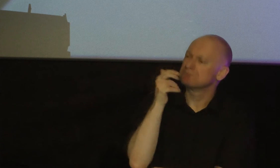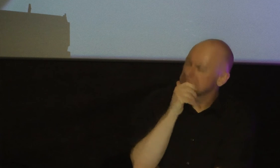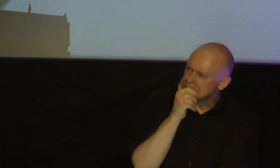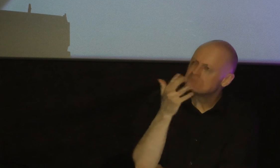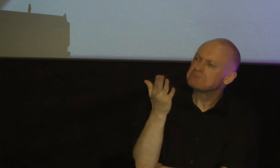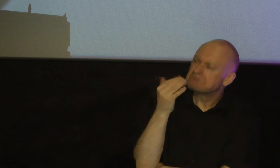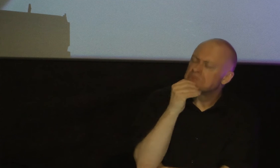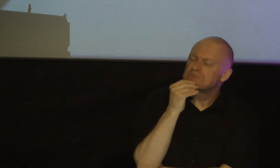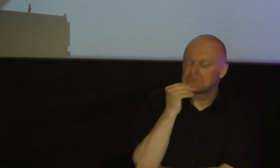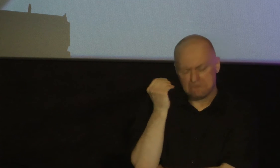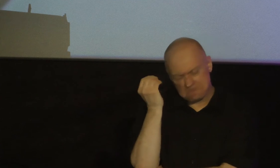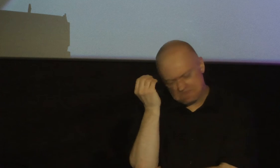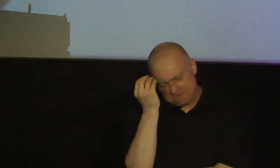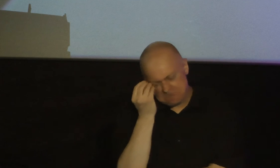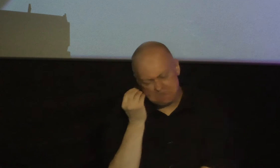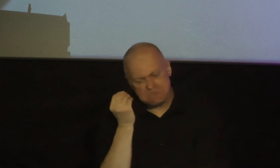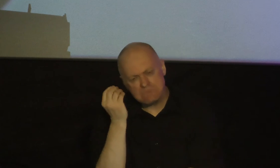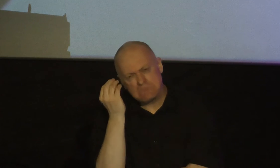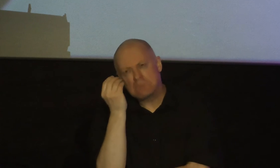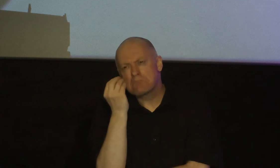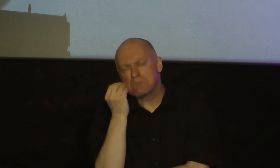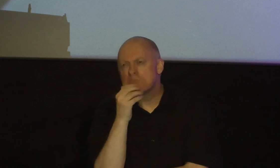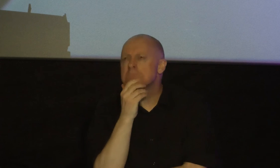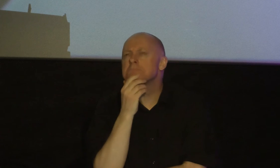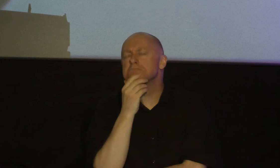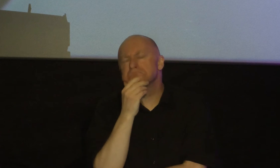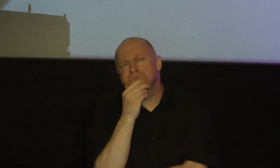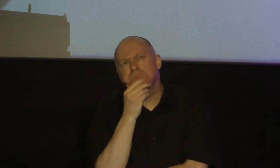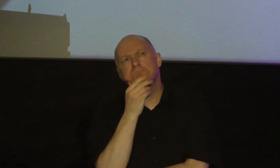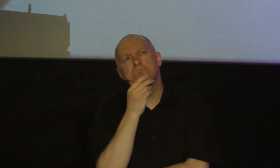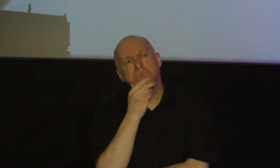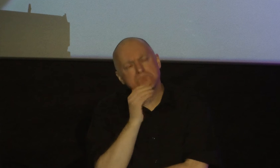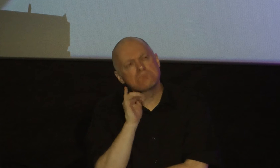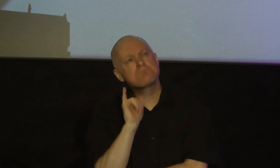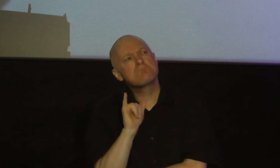think and they process and they pray